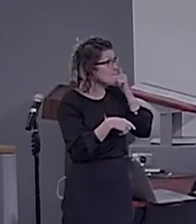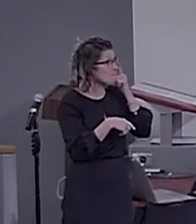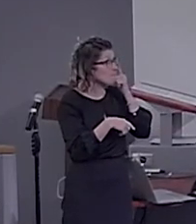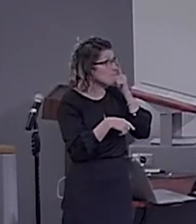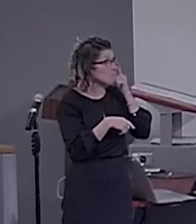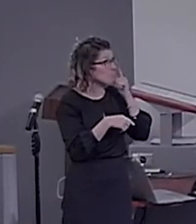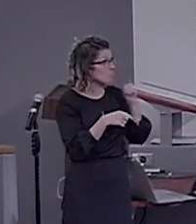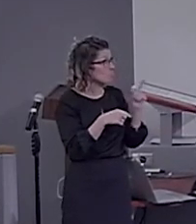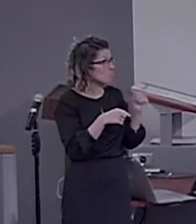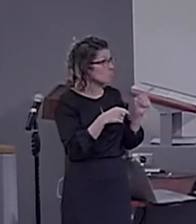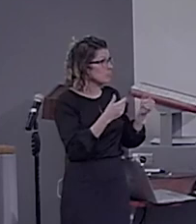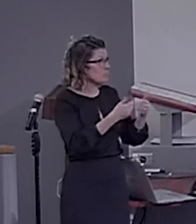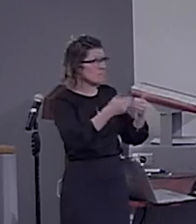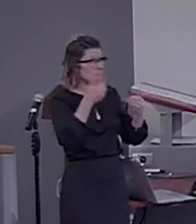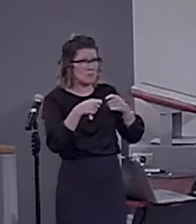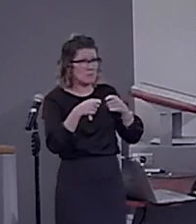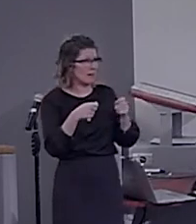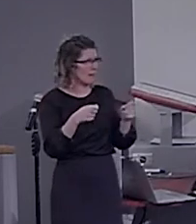Oh, my God.